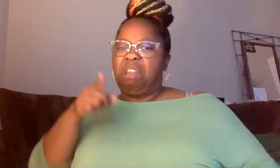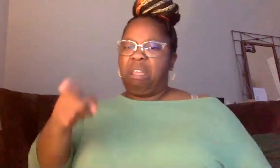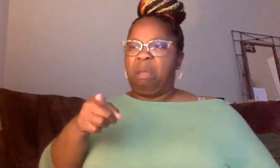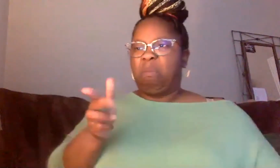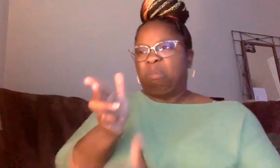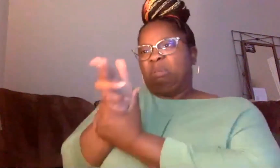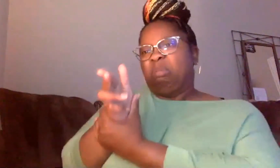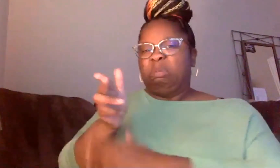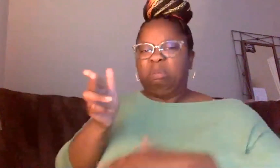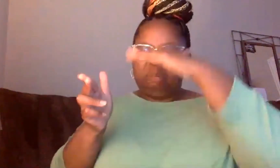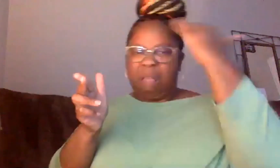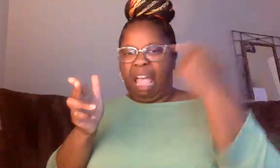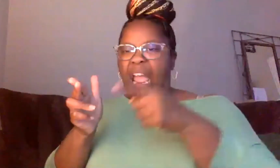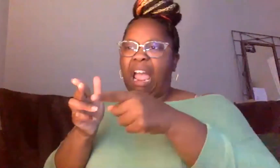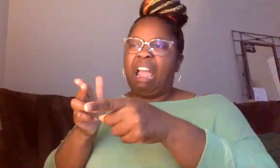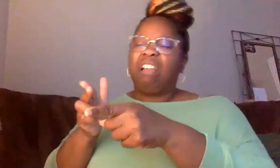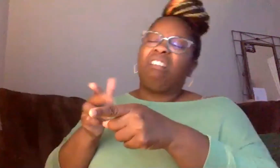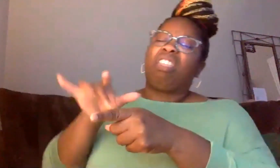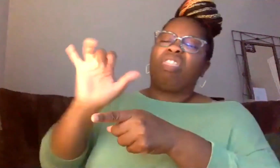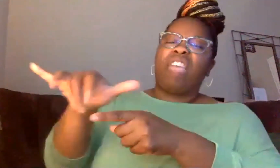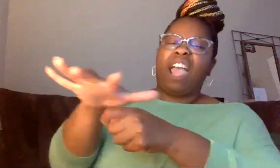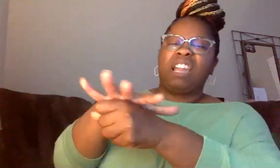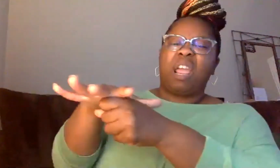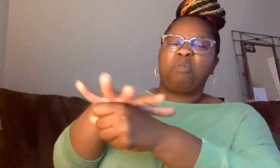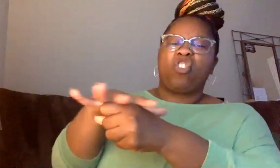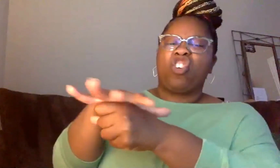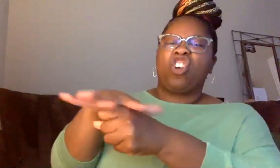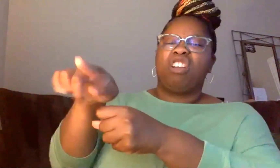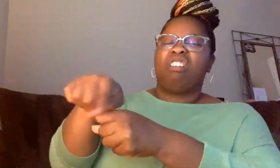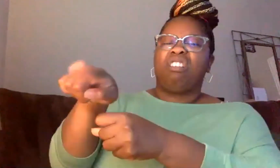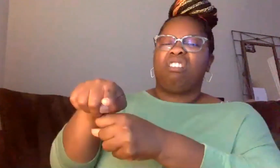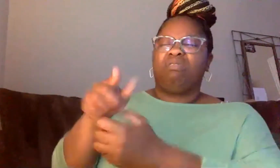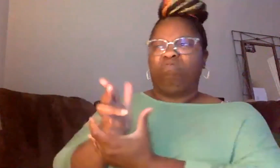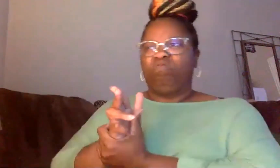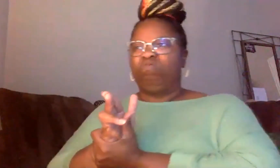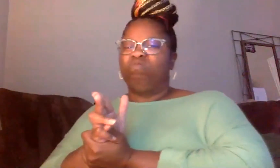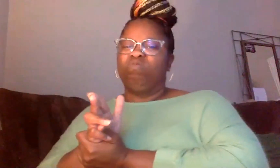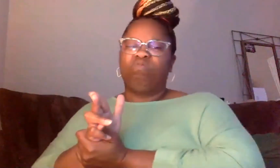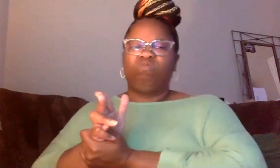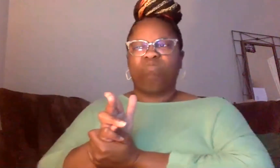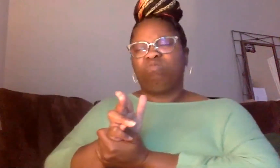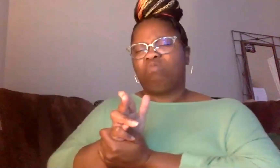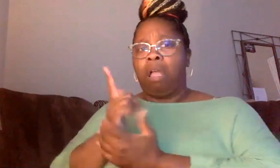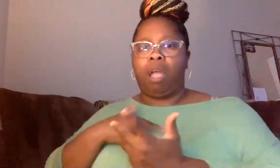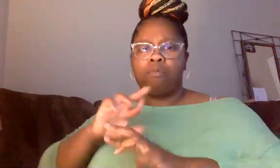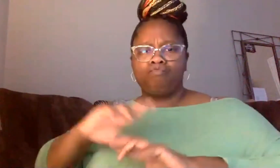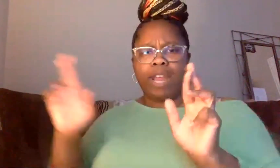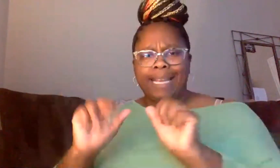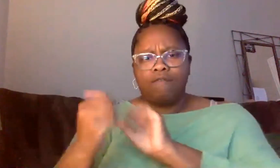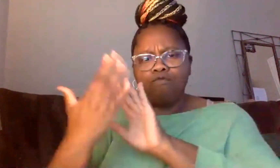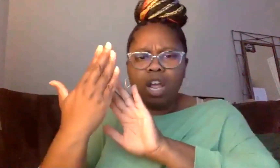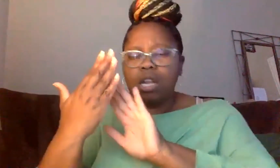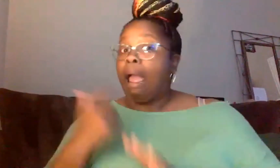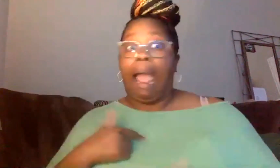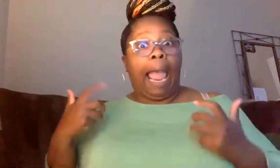he's black and he's coming from a certain neighborhood. I'm already coming in there with the idea to confront, not to connect.